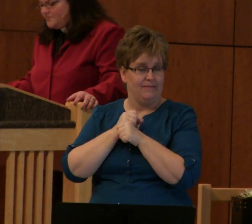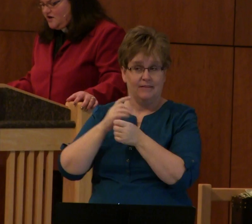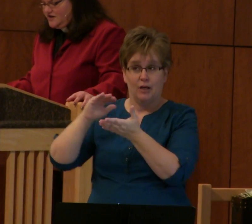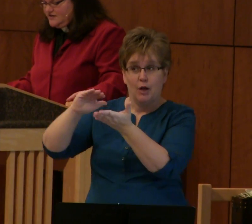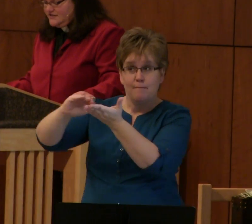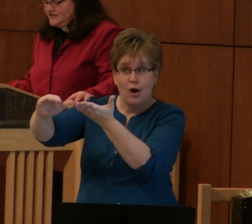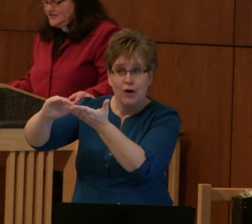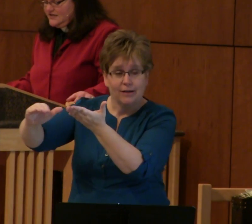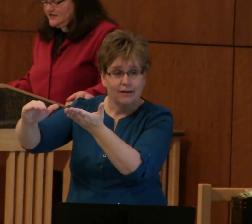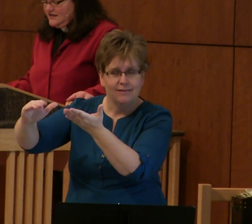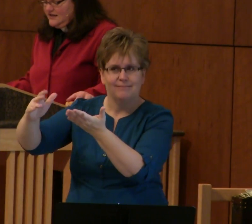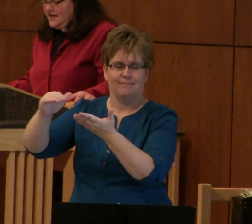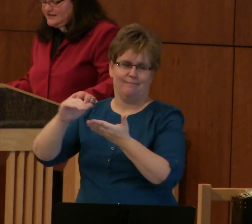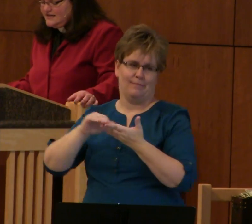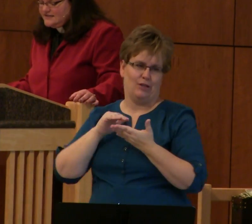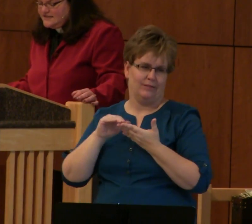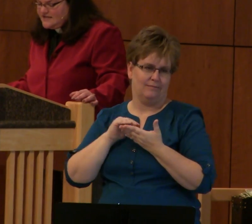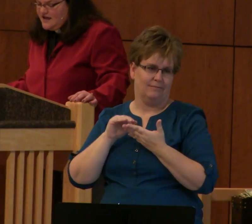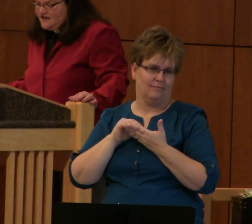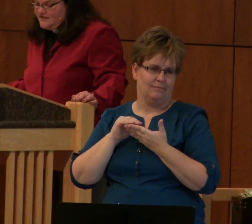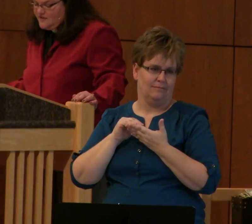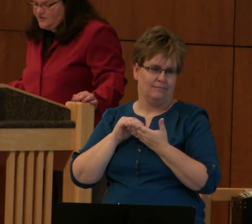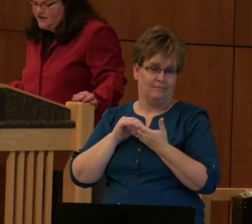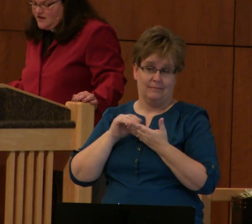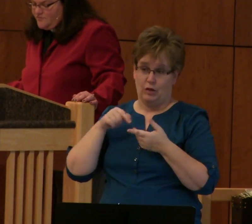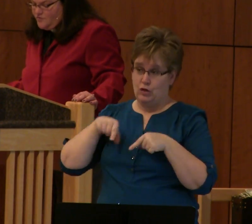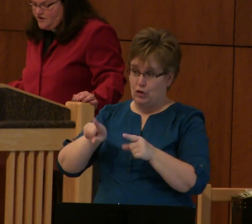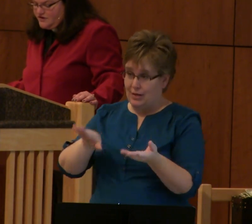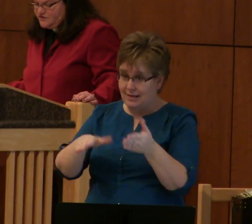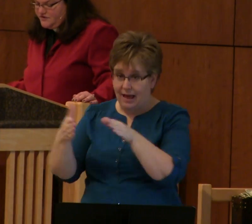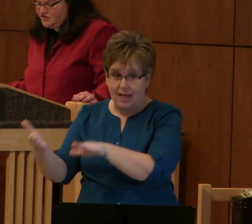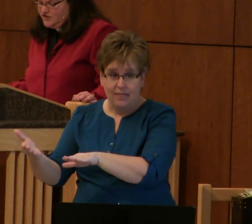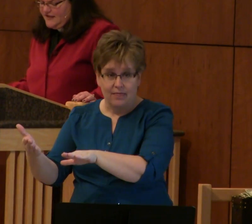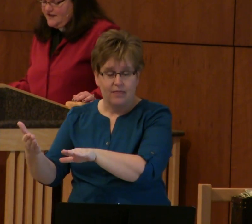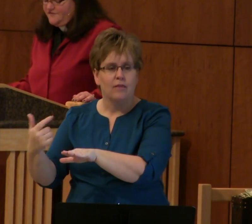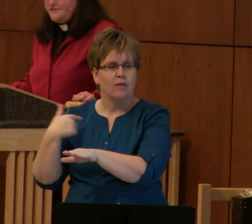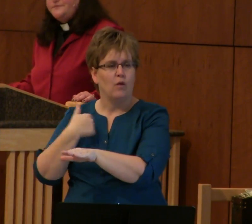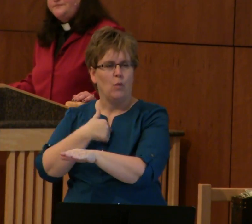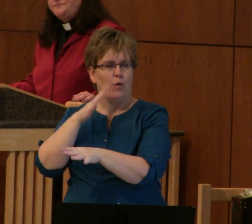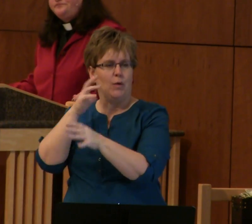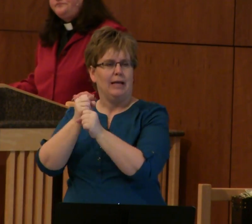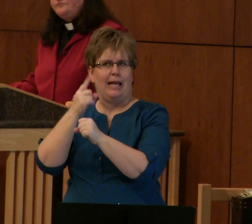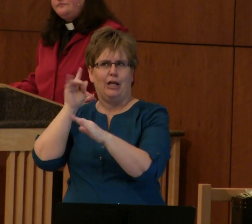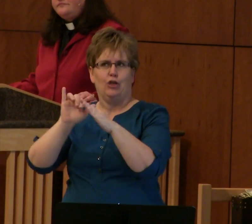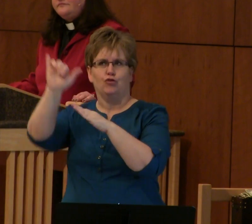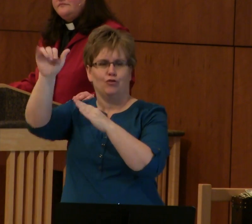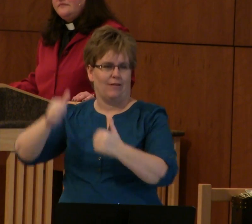that we are pardoned, and it is in dying that we are born to eternal life.